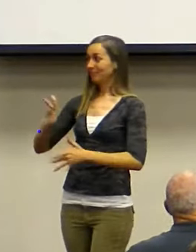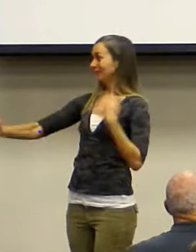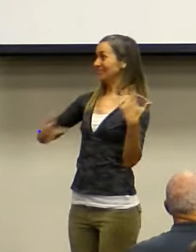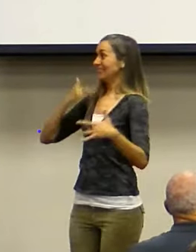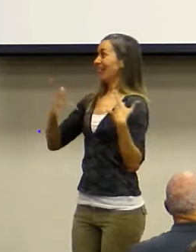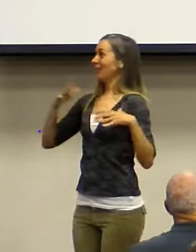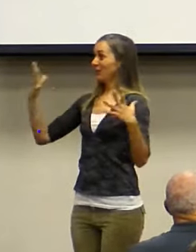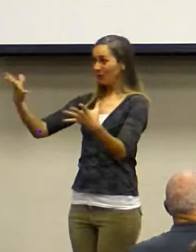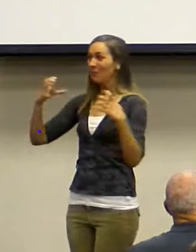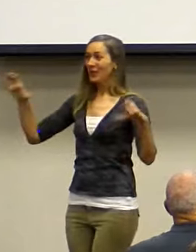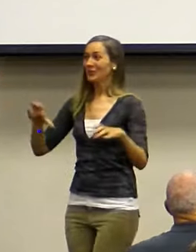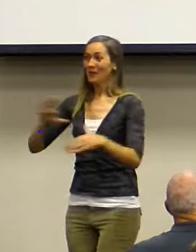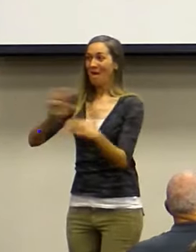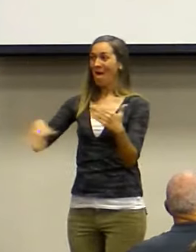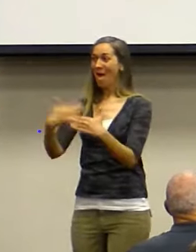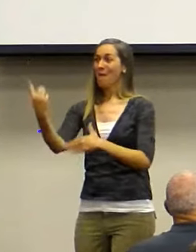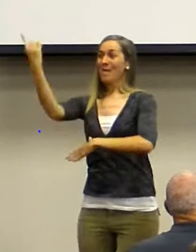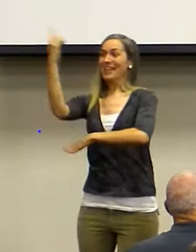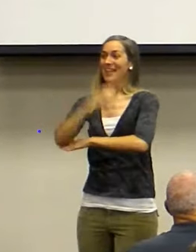because you will crash.